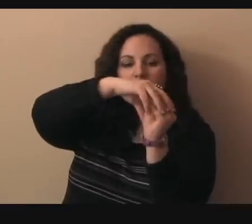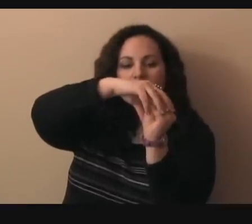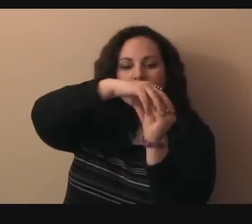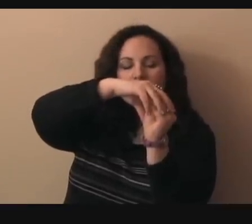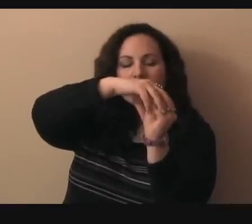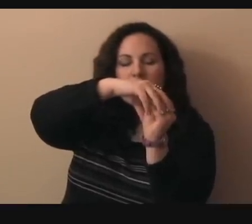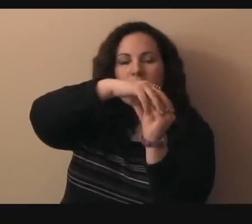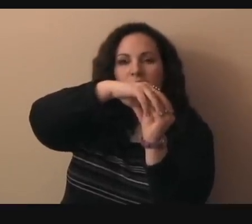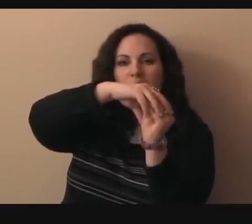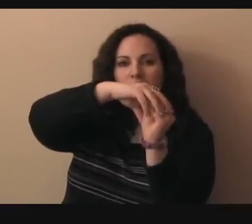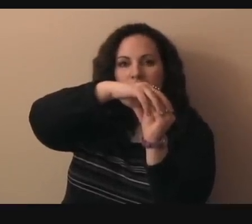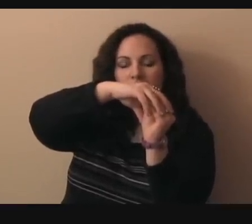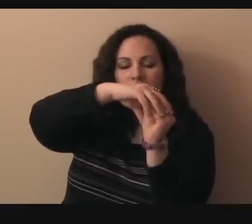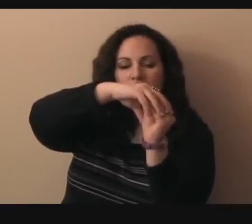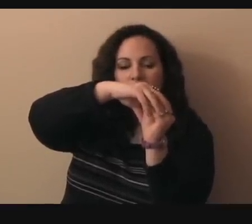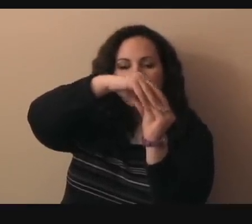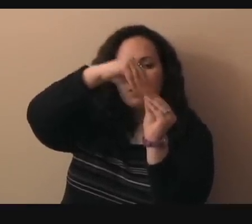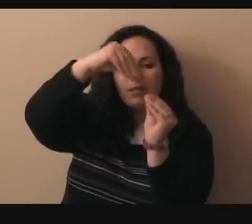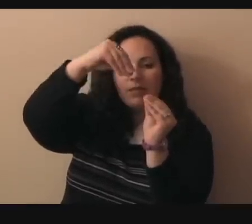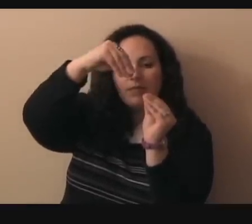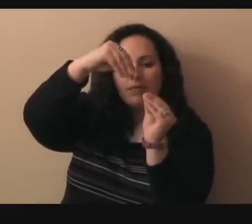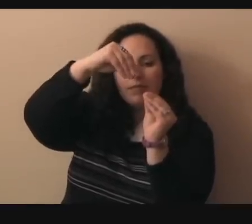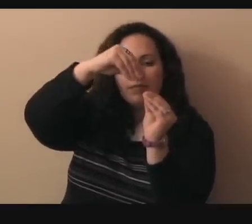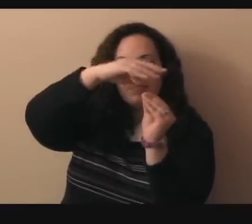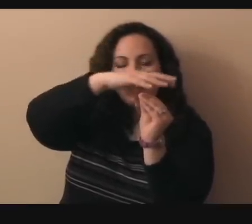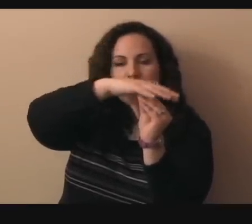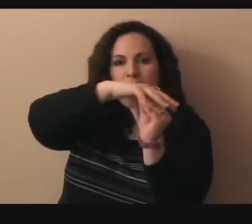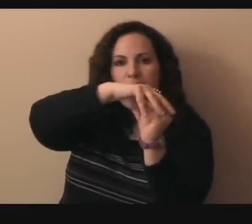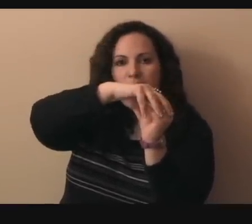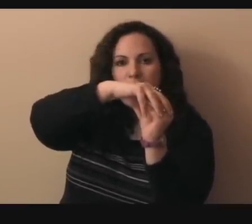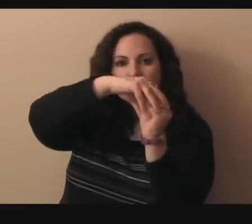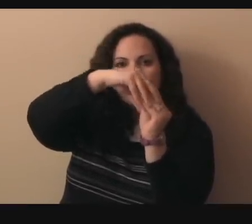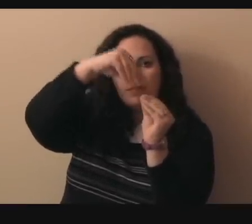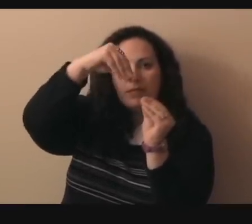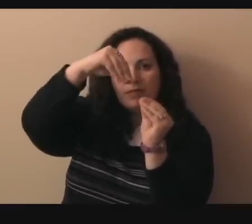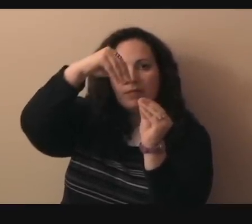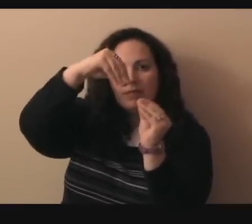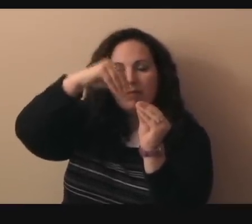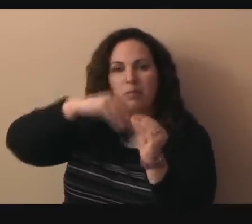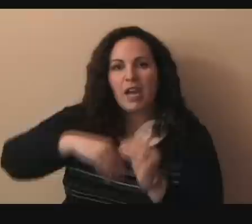So the sign is done like this, pear.